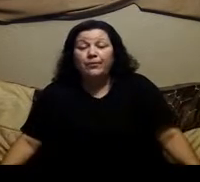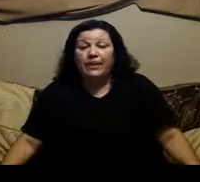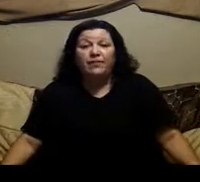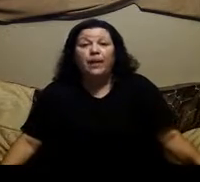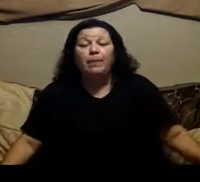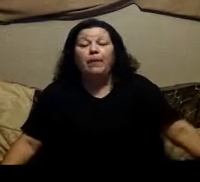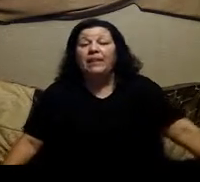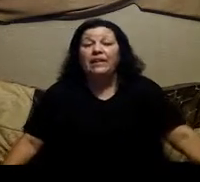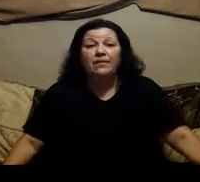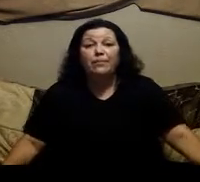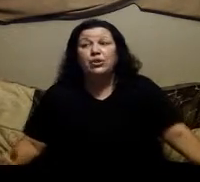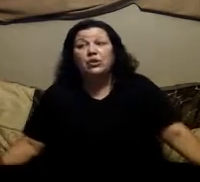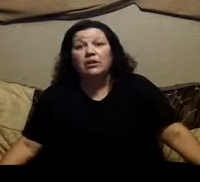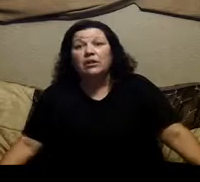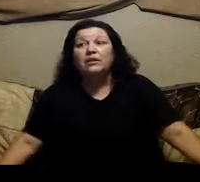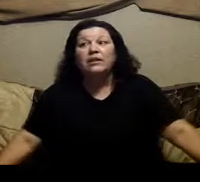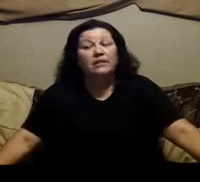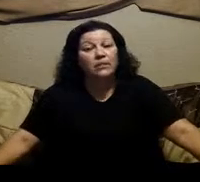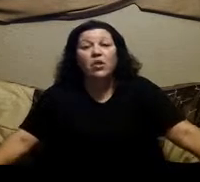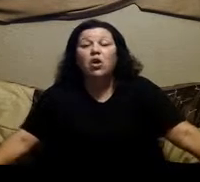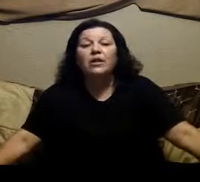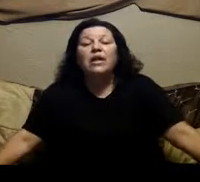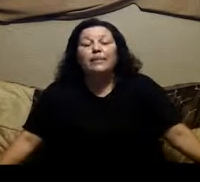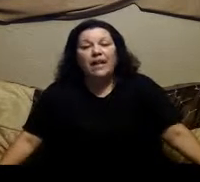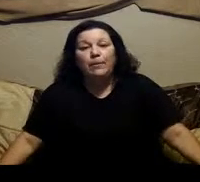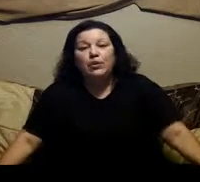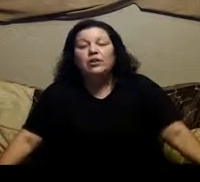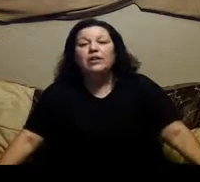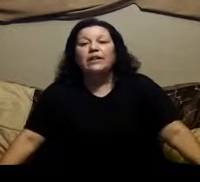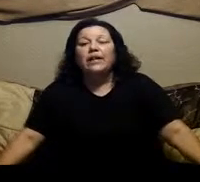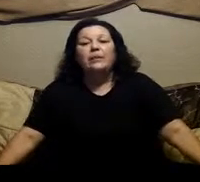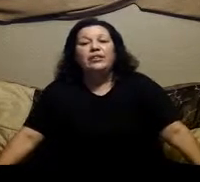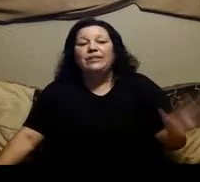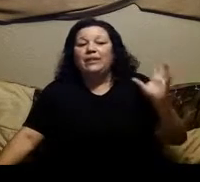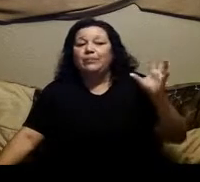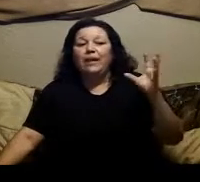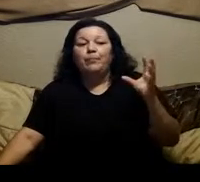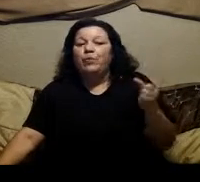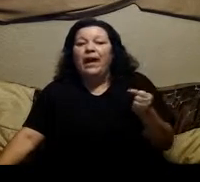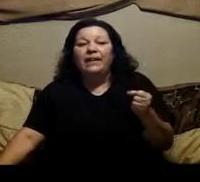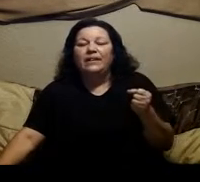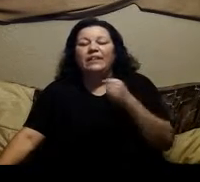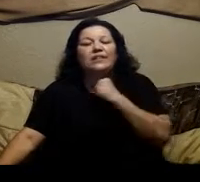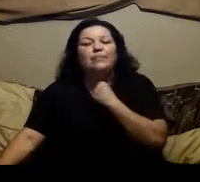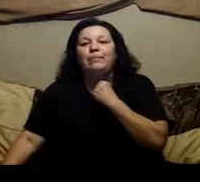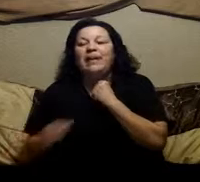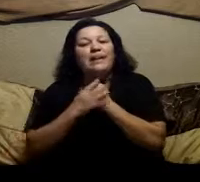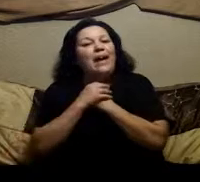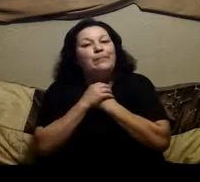for me to give up i mean i gave up sugar it was hard but i gave up sugar and but it just seemed that bread it just man it had